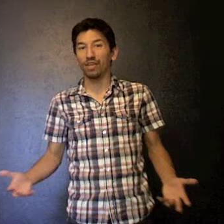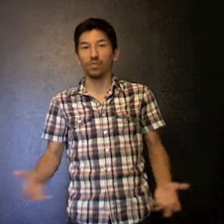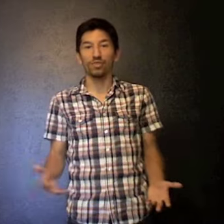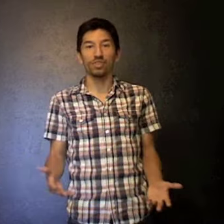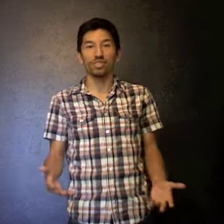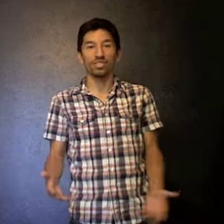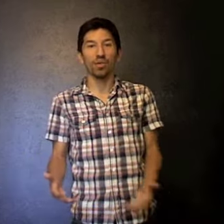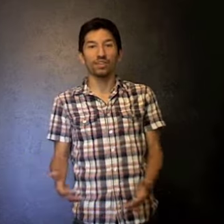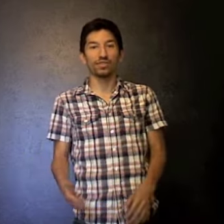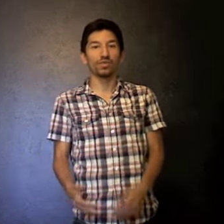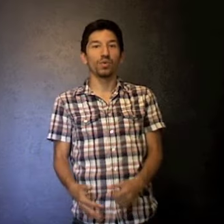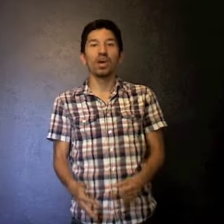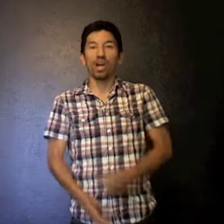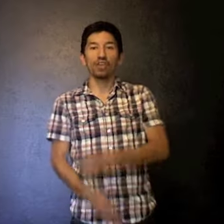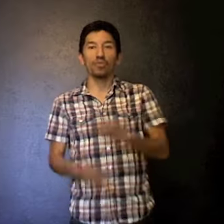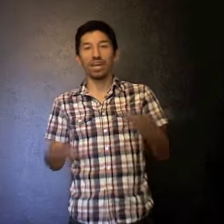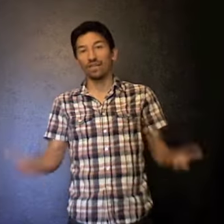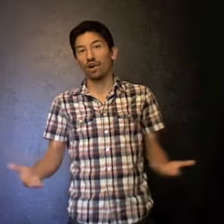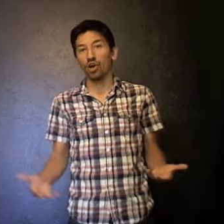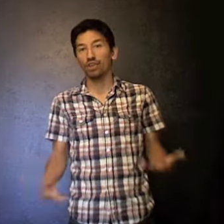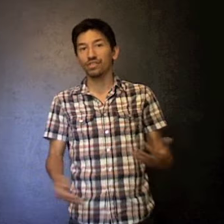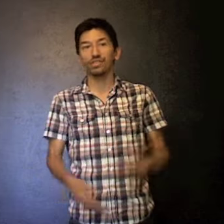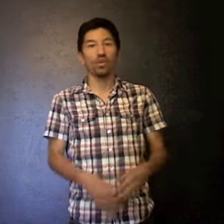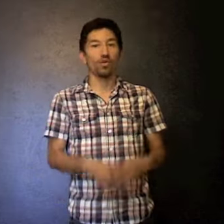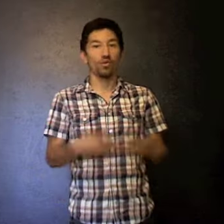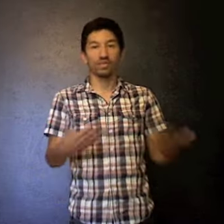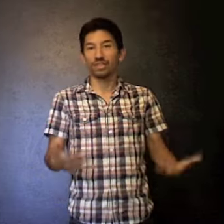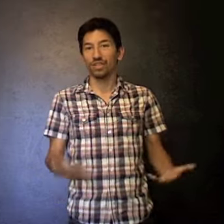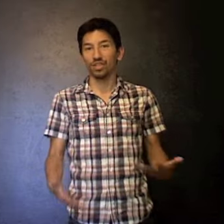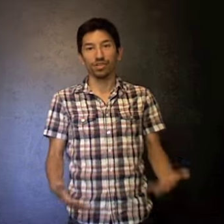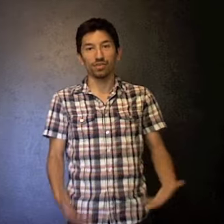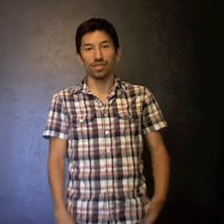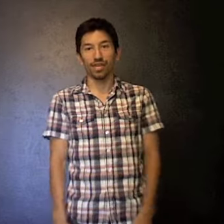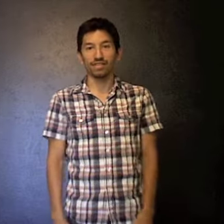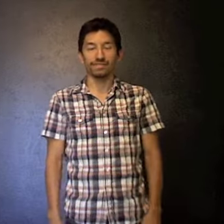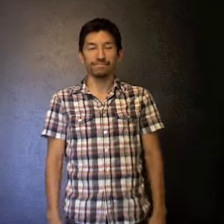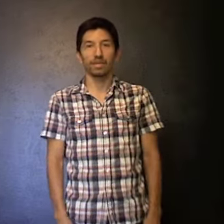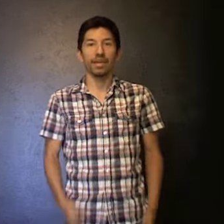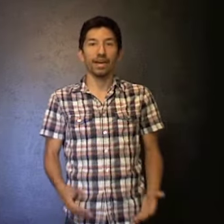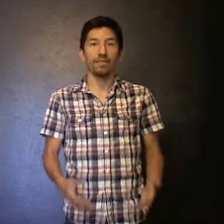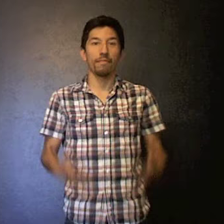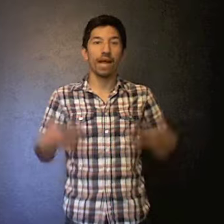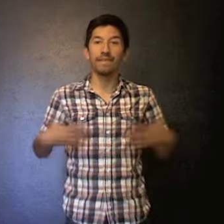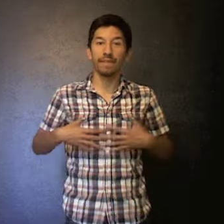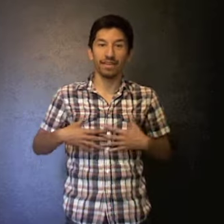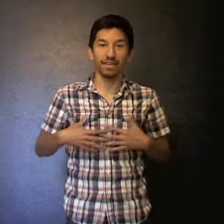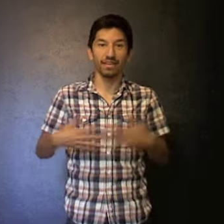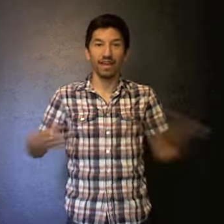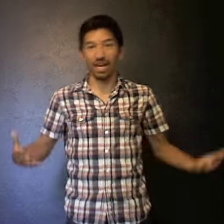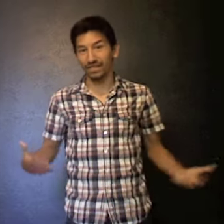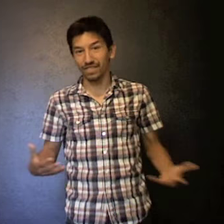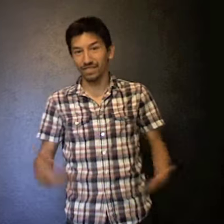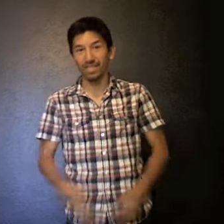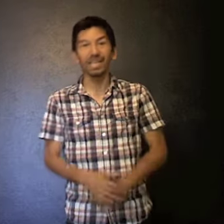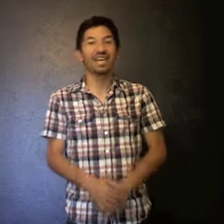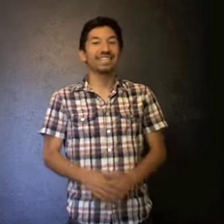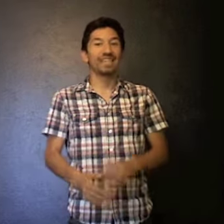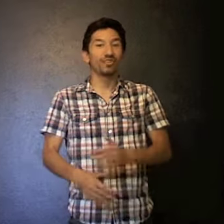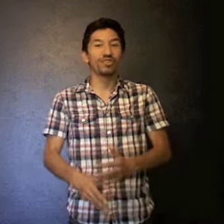when you could just go into a creative arts or something along those lines? Now, my opinion, obviously, is that you should